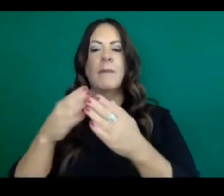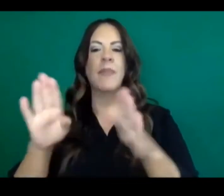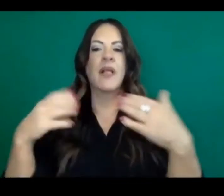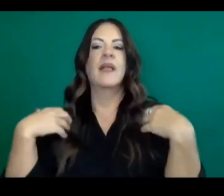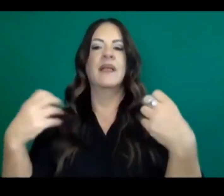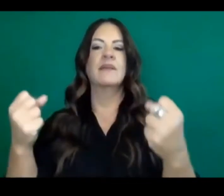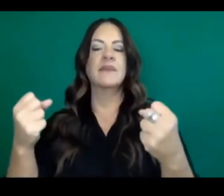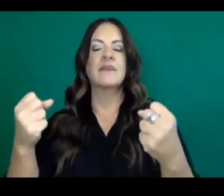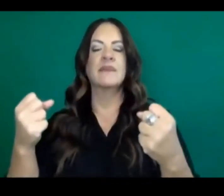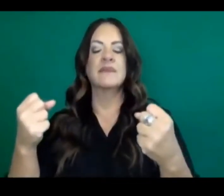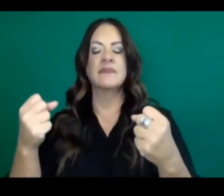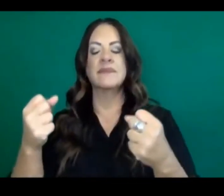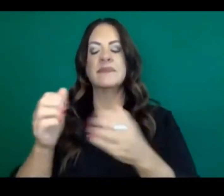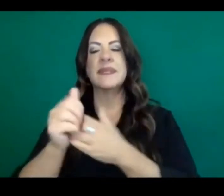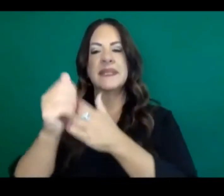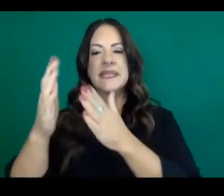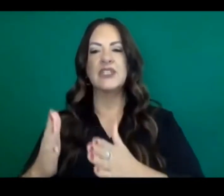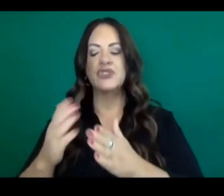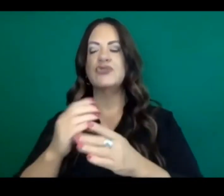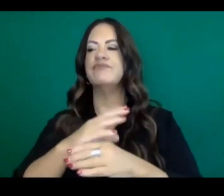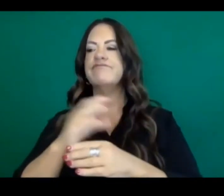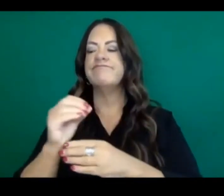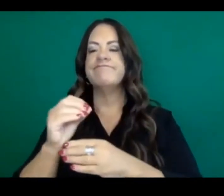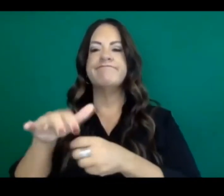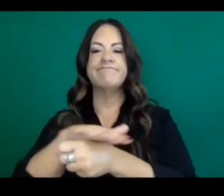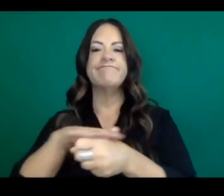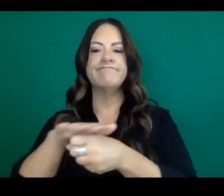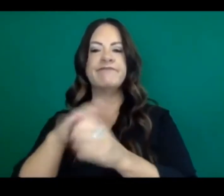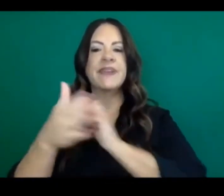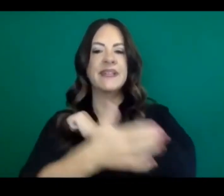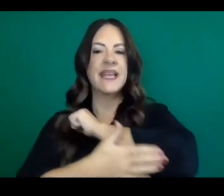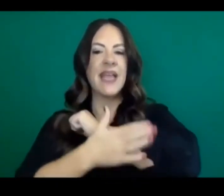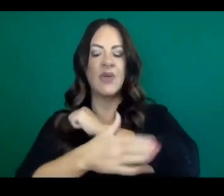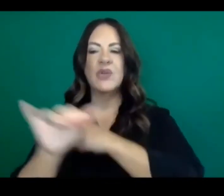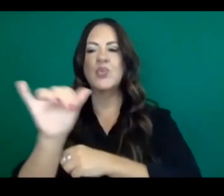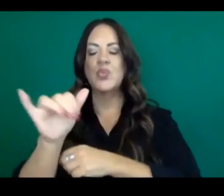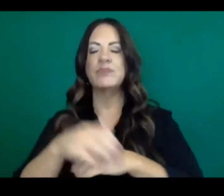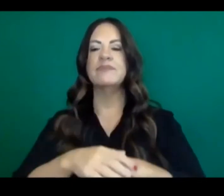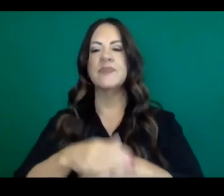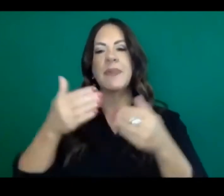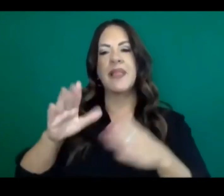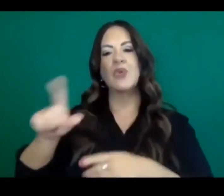to invite Dr. Pond to share some time with you as well.